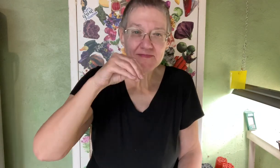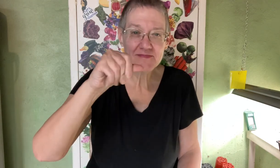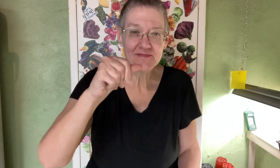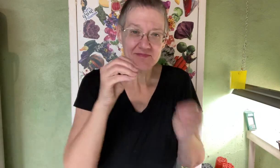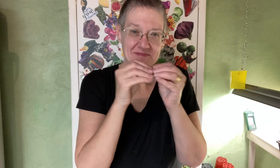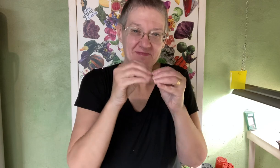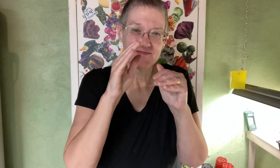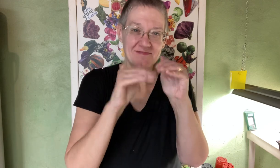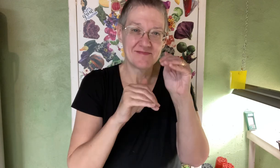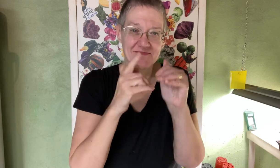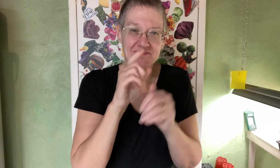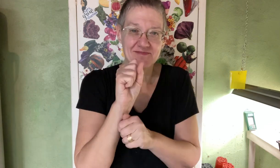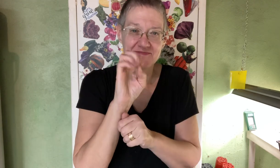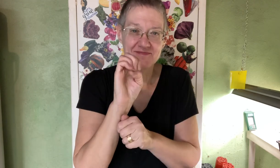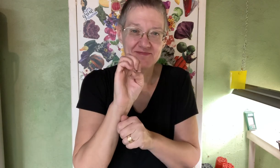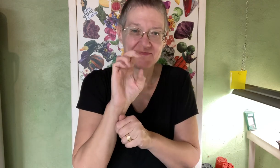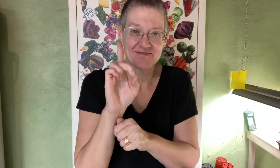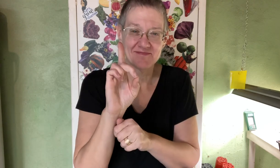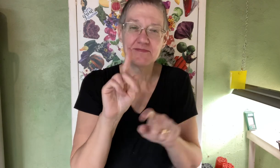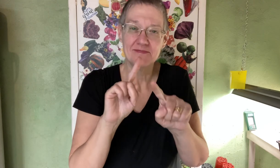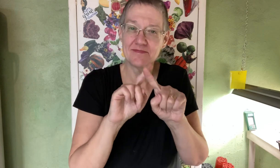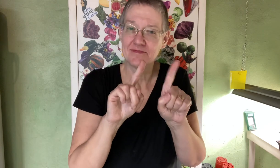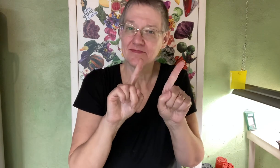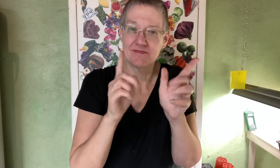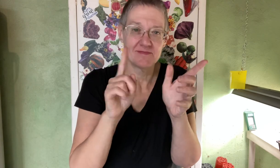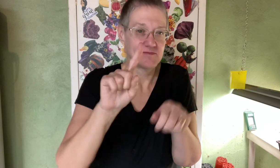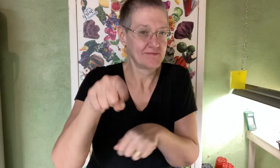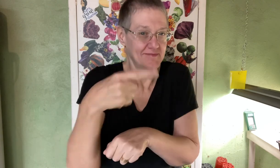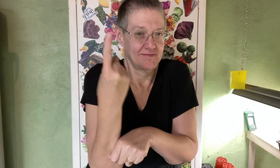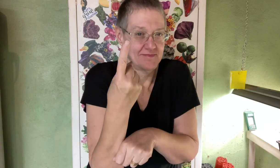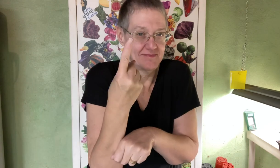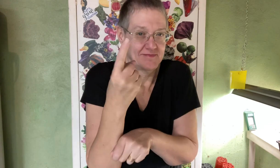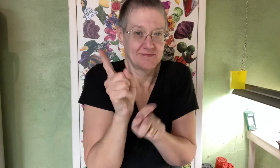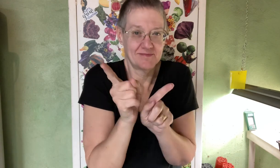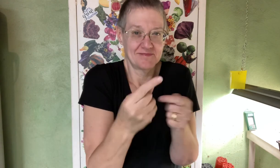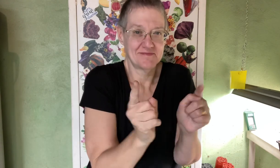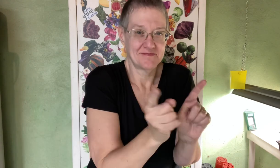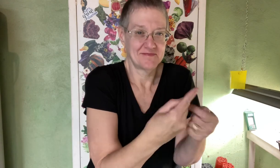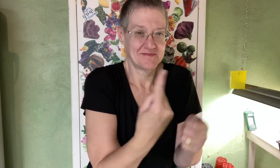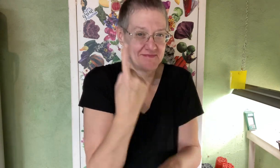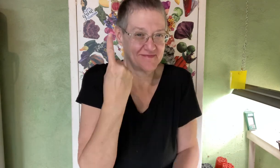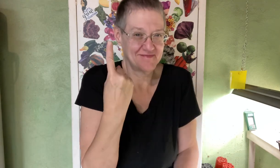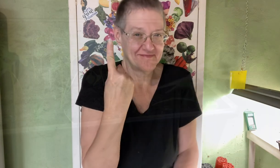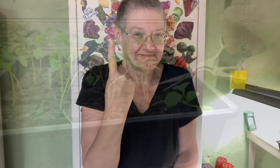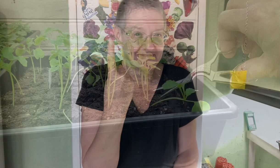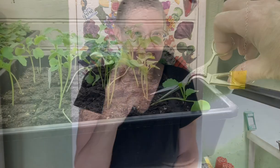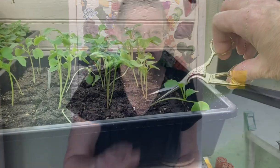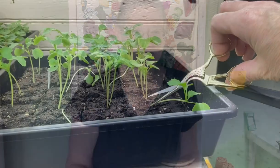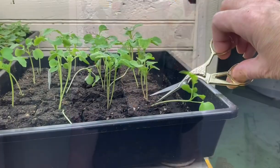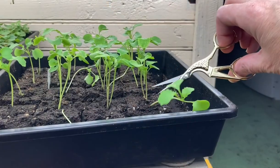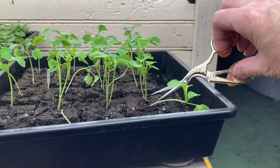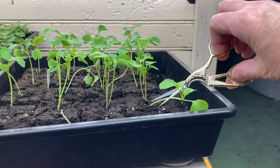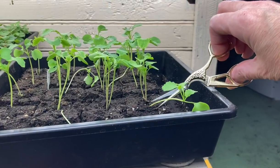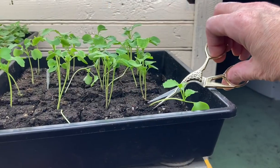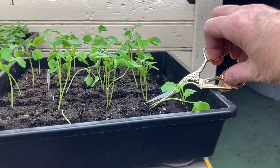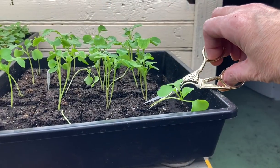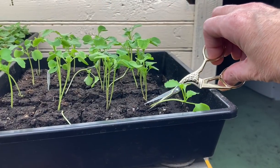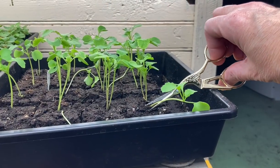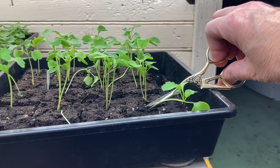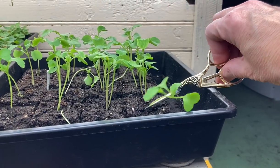tip embroidery scissors because we sowed more seeds than one in each soil block but we just